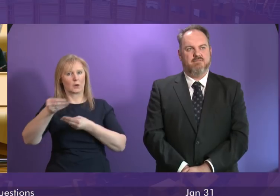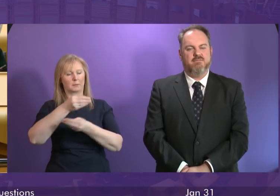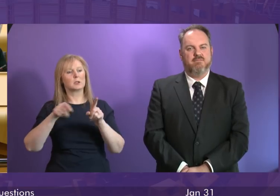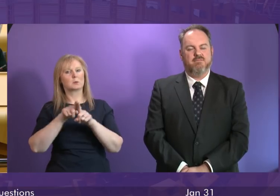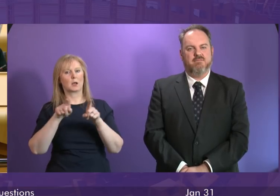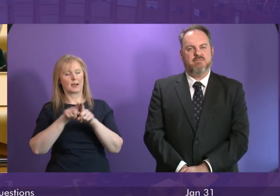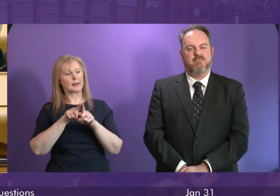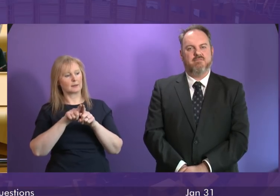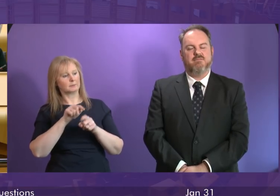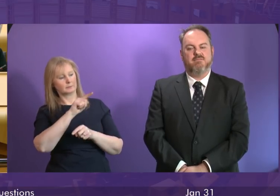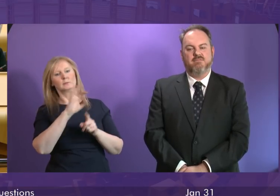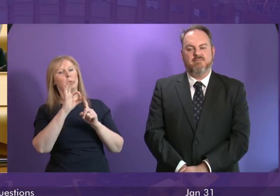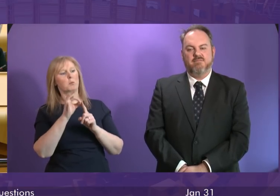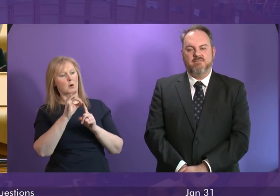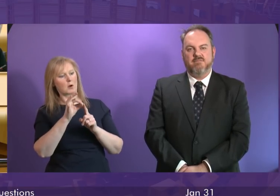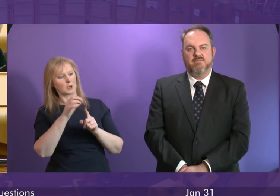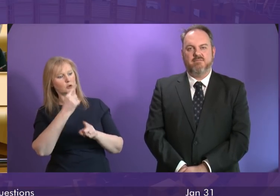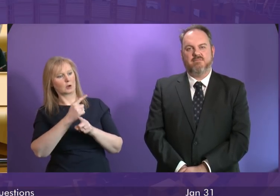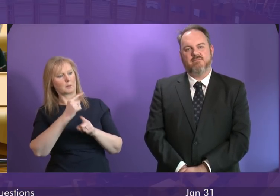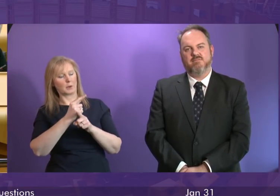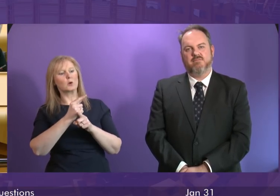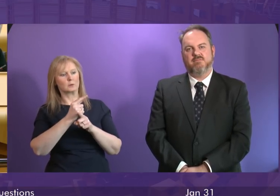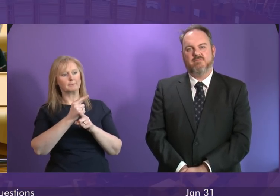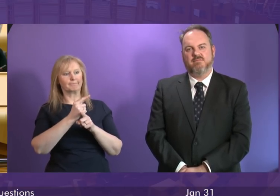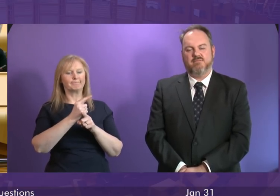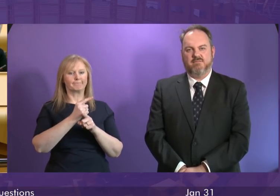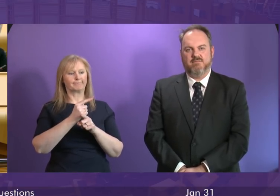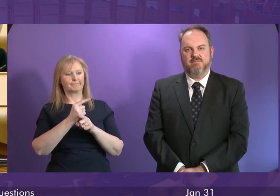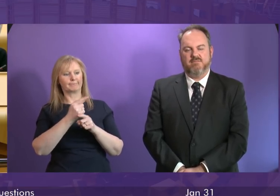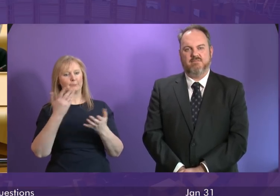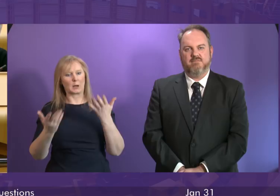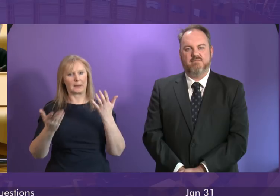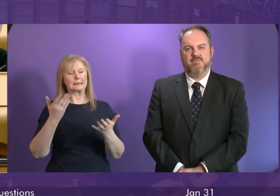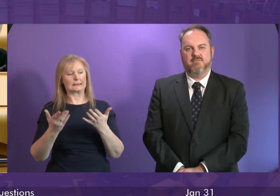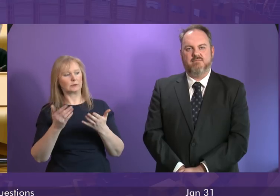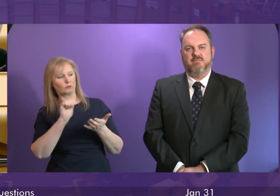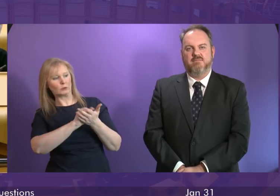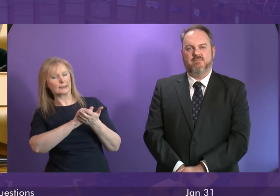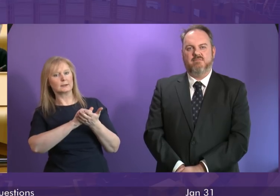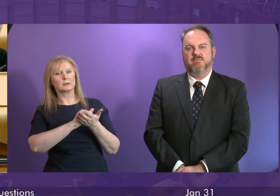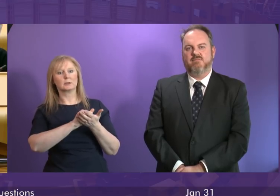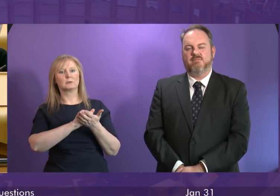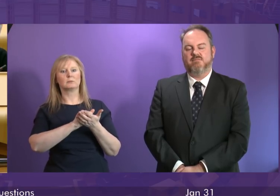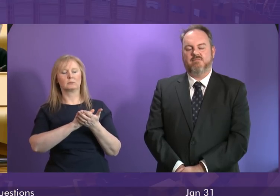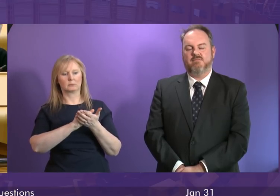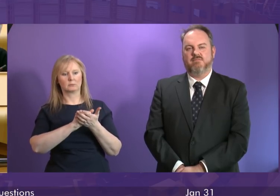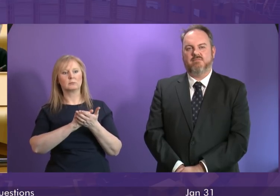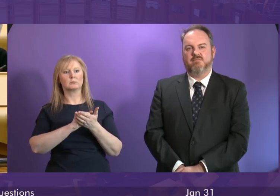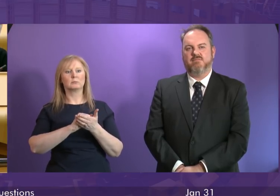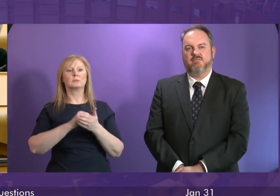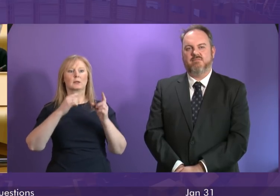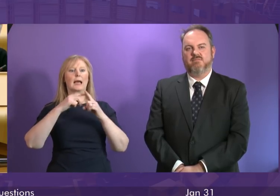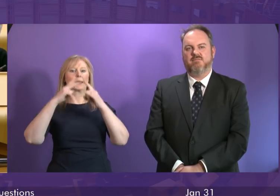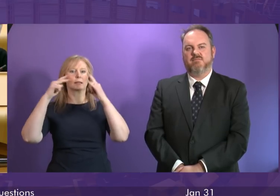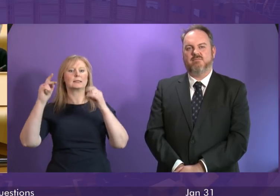that Alistair Allen makes about scale here I think is a point very well made our agency Highlands and Islands Enterprise